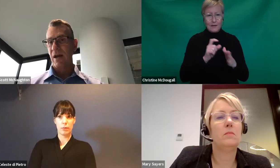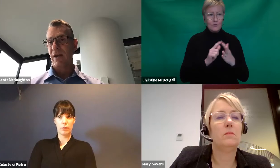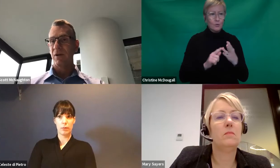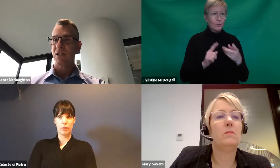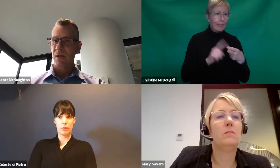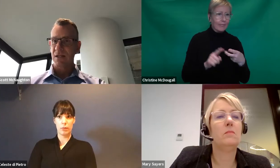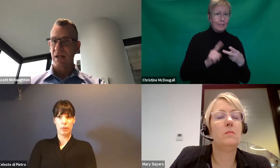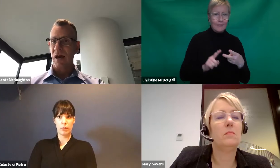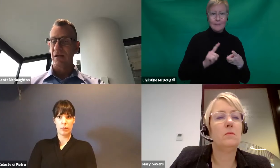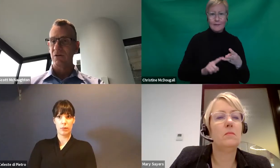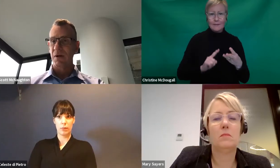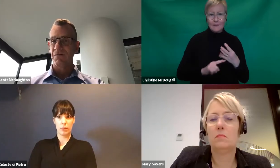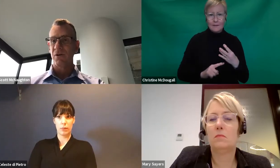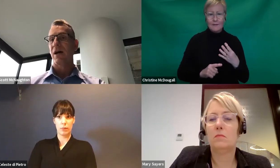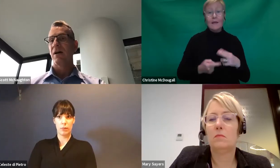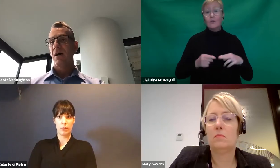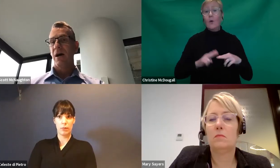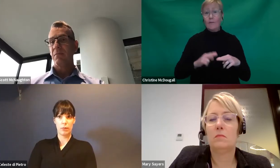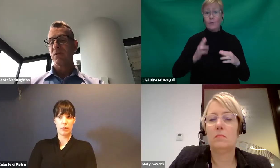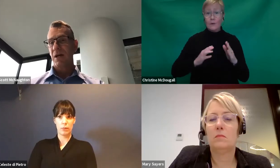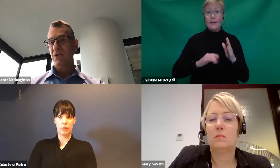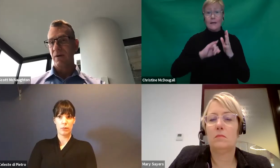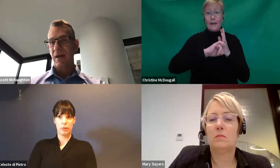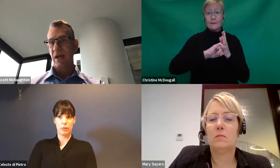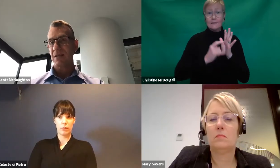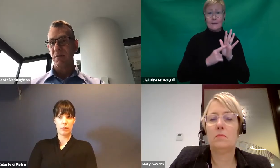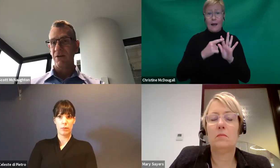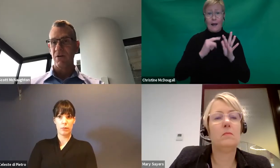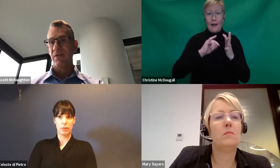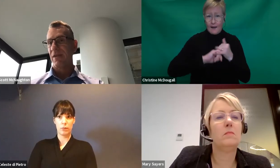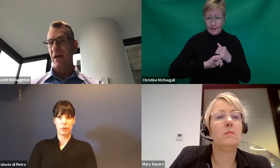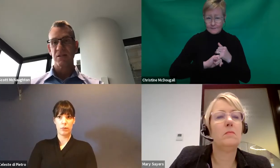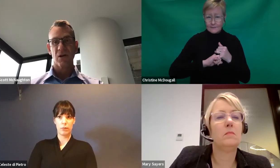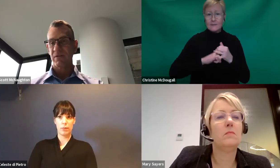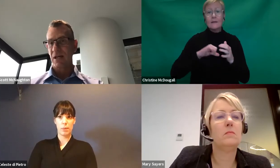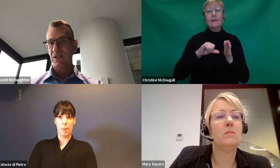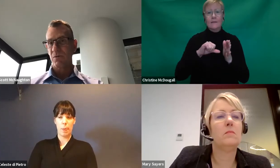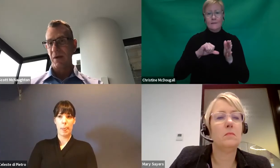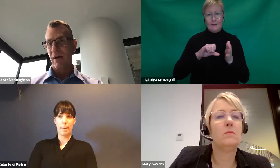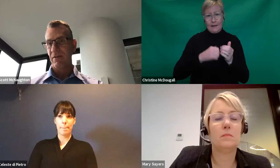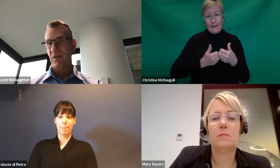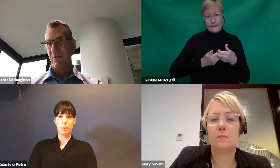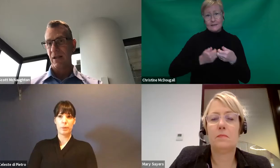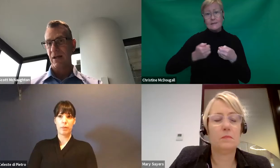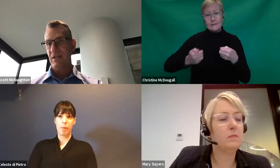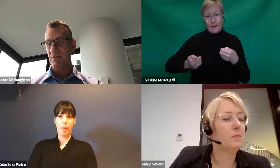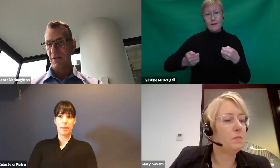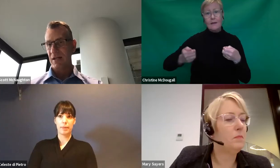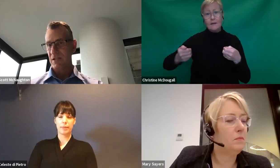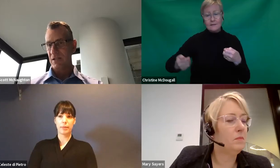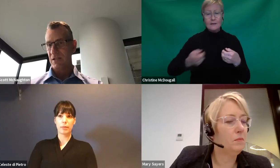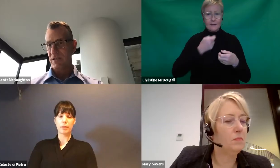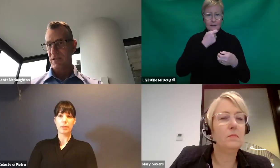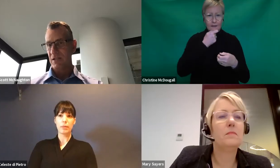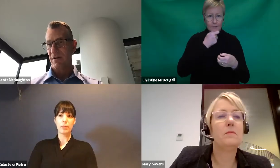issue with that. If we need to extend that a little bit further to make sure we can catch up later on, then that's the conversation we'll be having with our LACs and